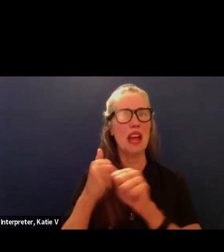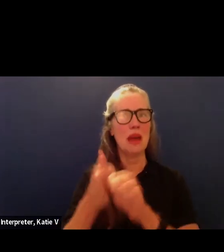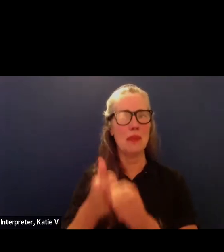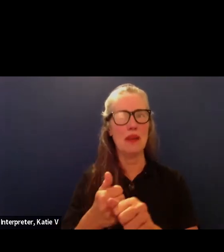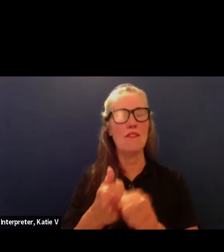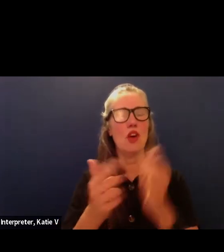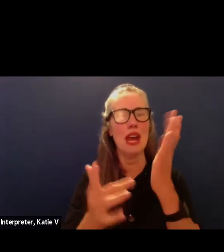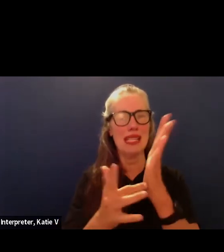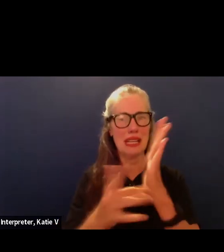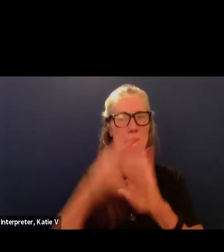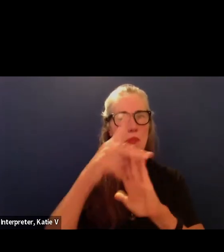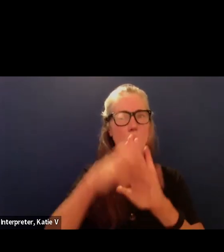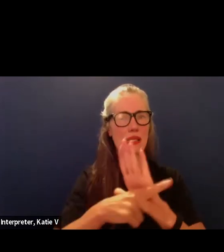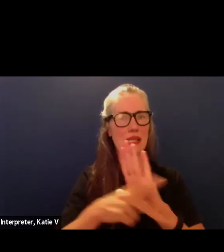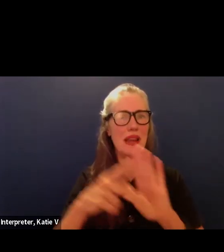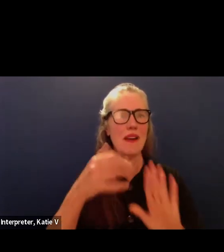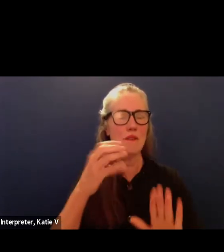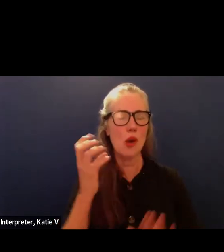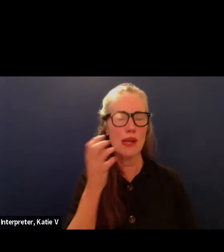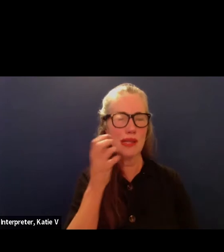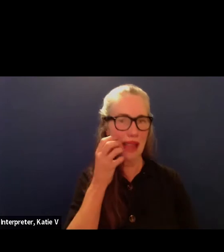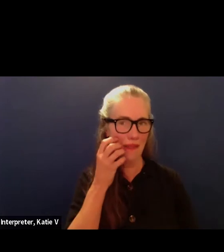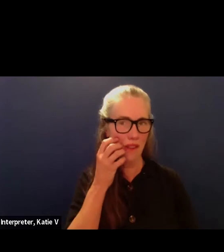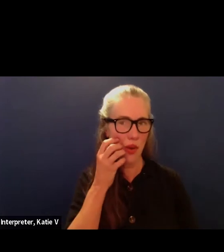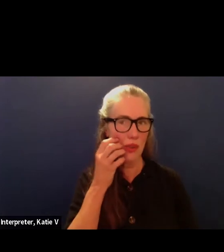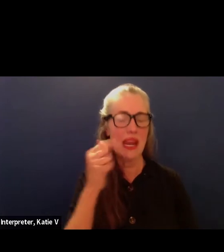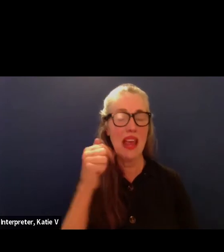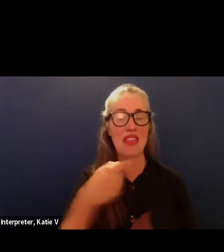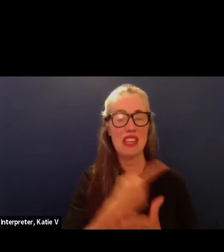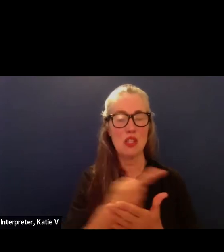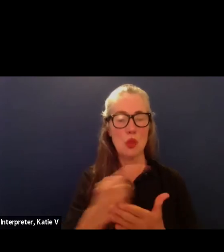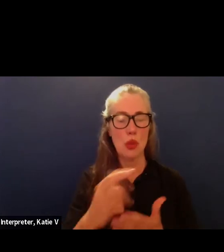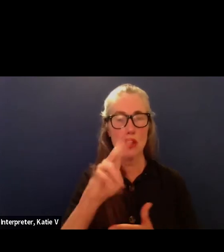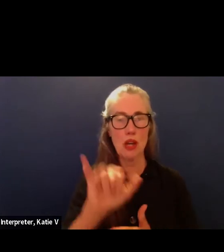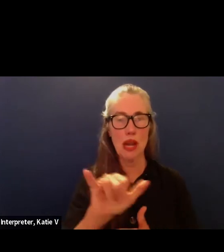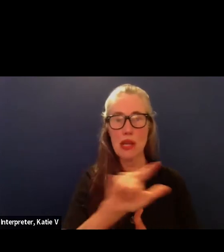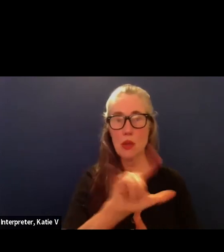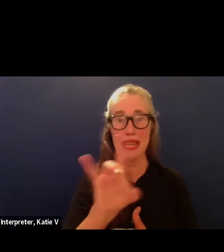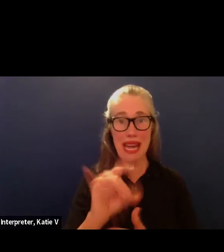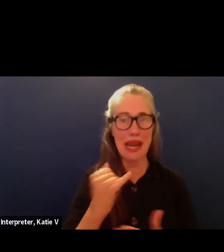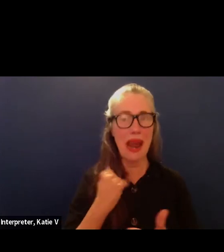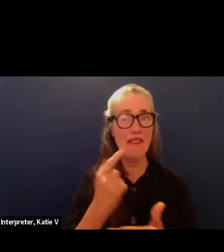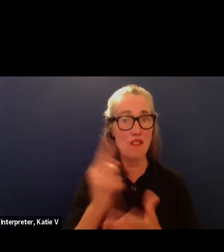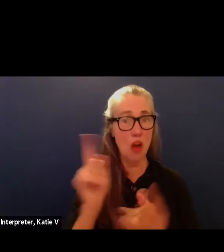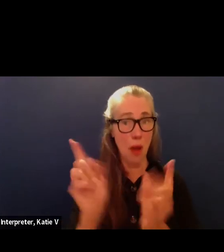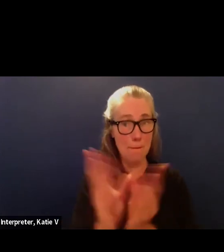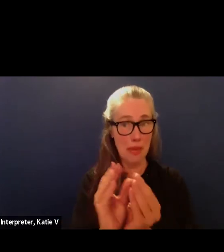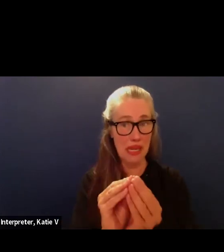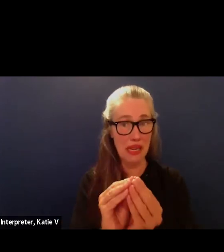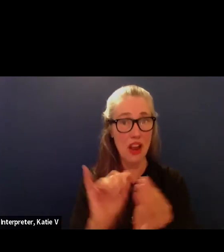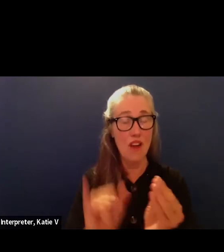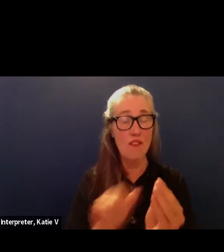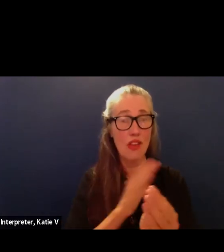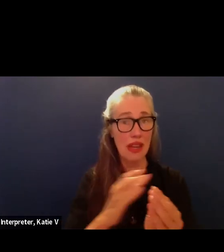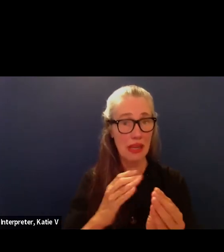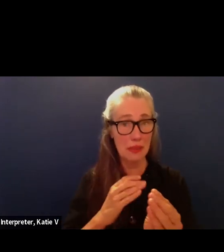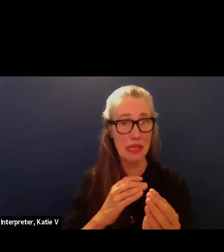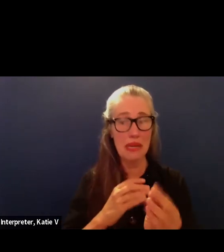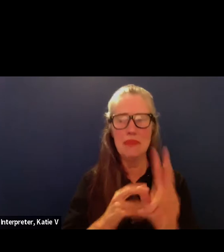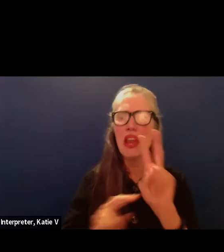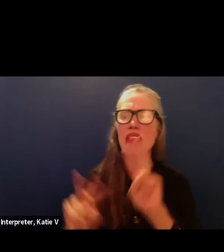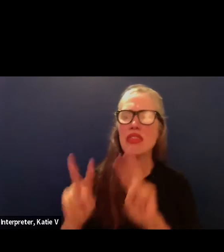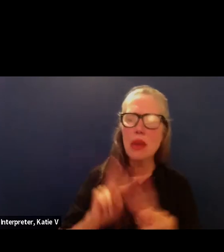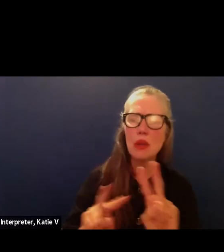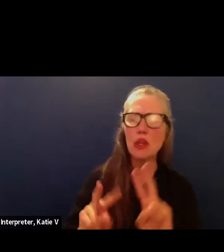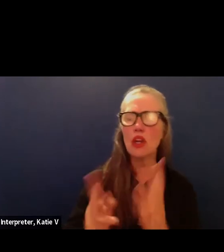phone uh policies there's a meeting coming up this week july 28th of the committee that will be looking at